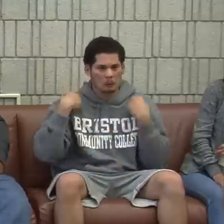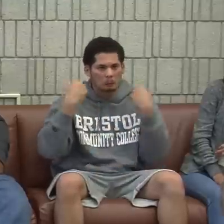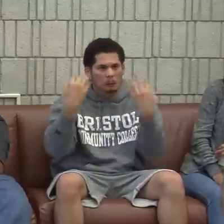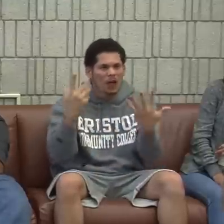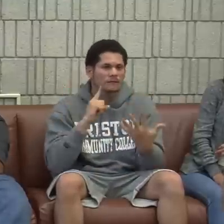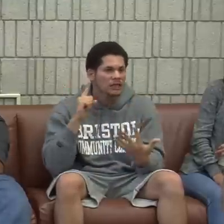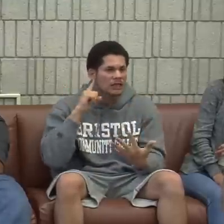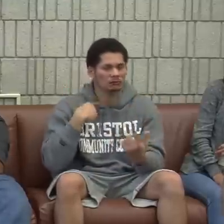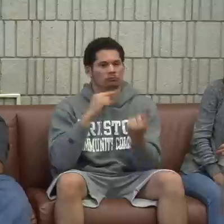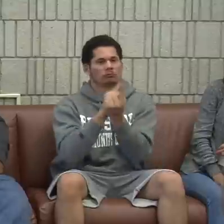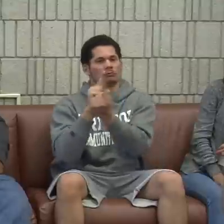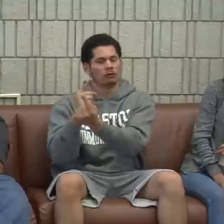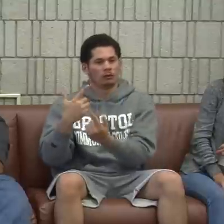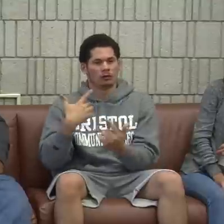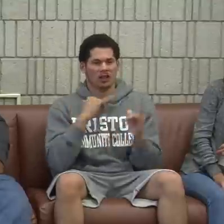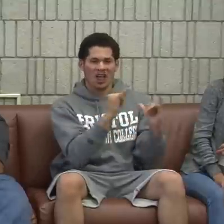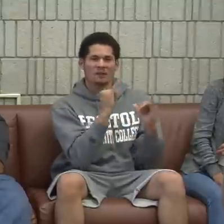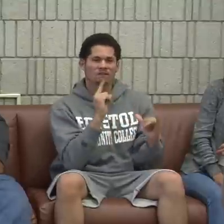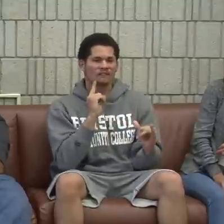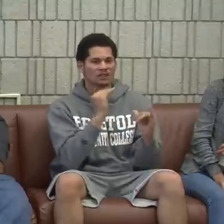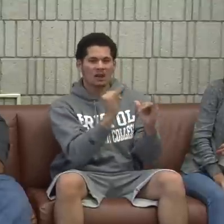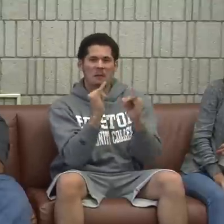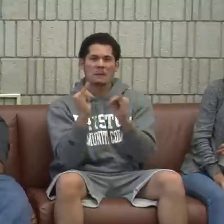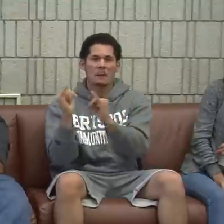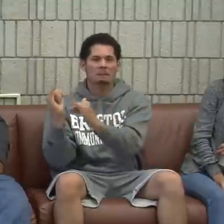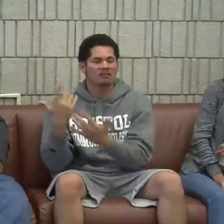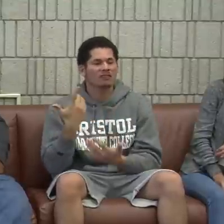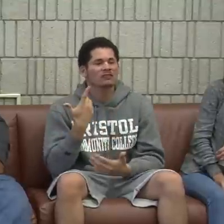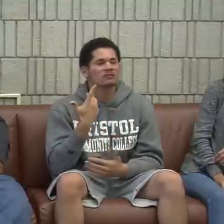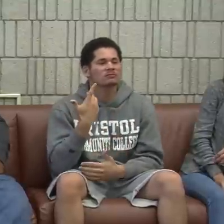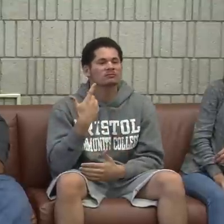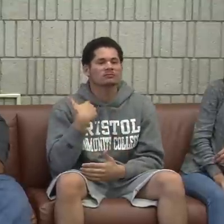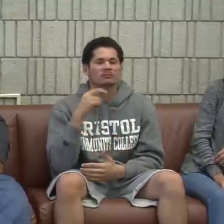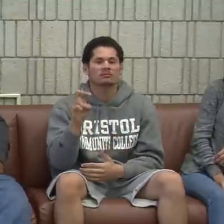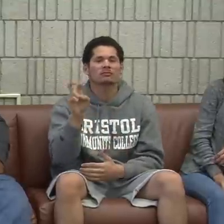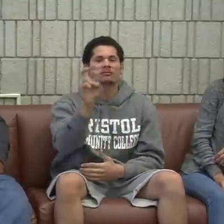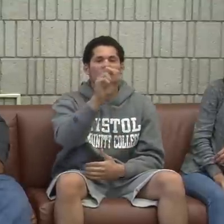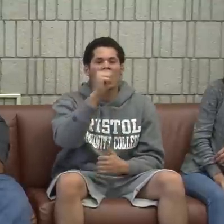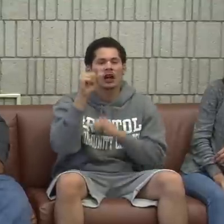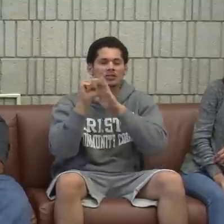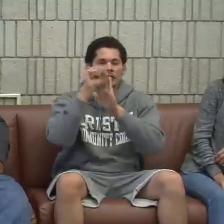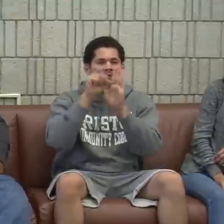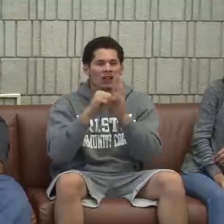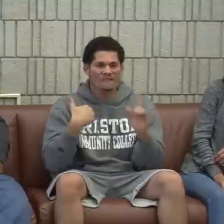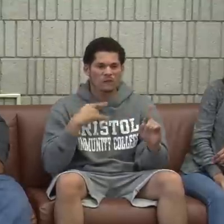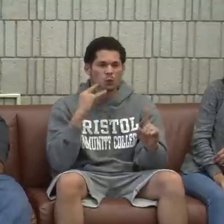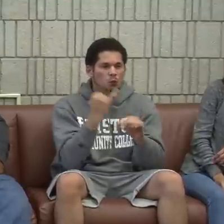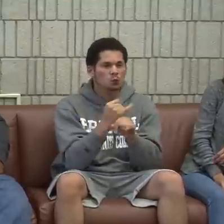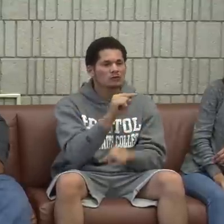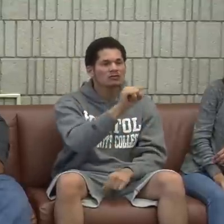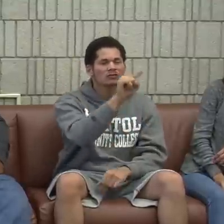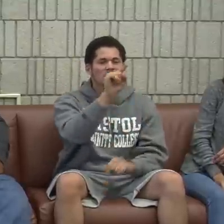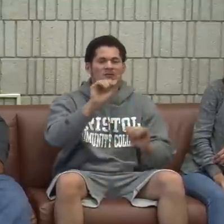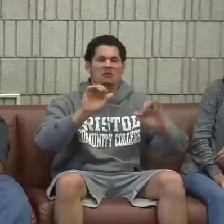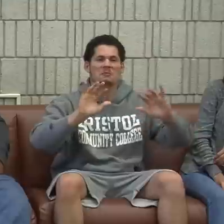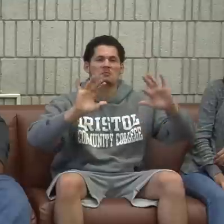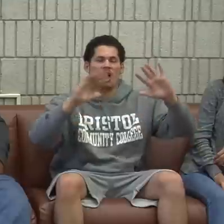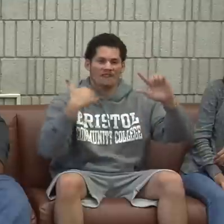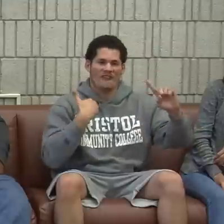And I was surprised that there were so many deaf people, and I met these deaf people that were just like me. And then I traveled to other states, and